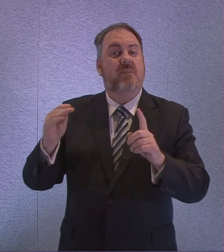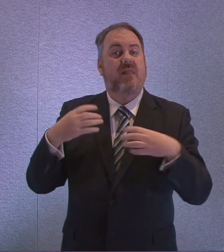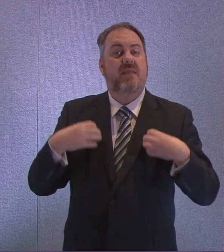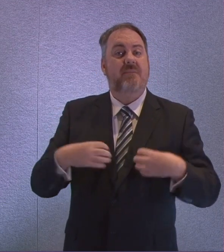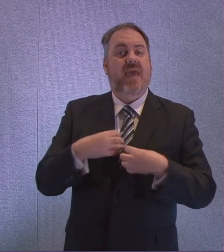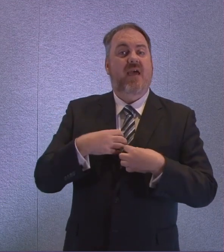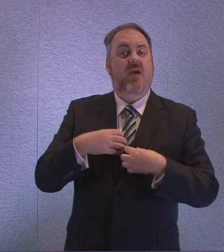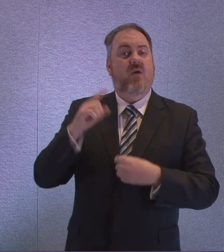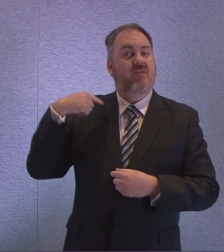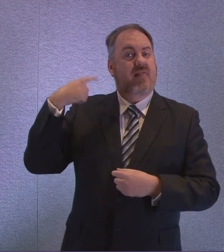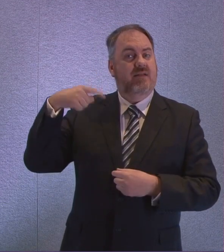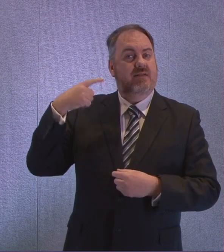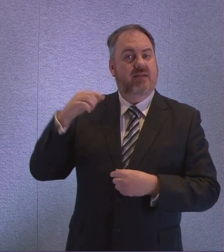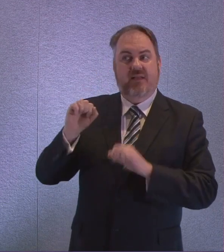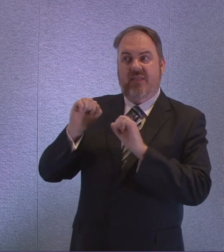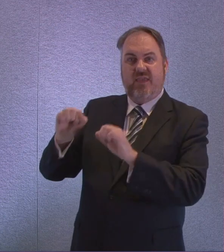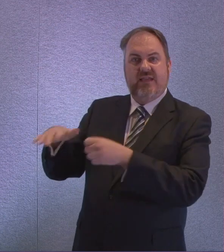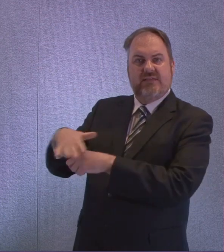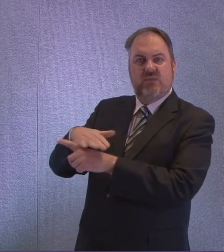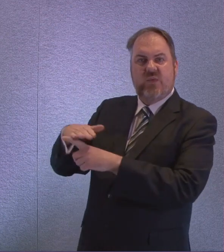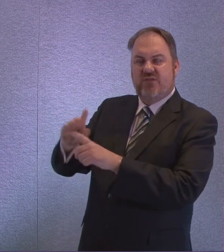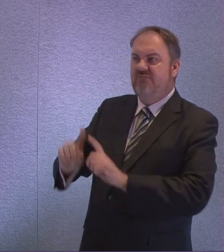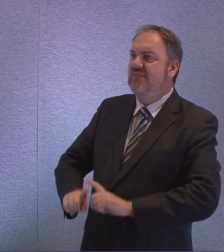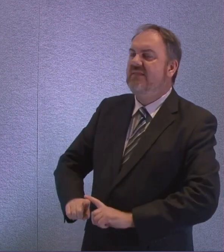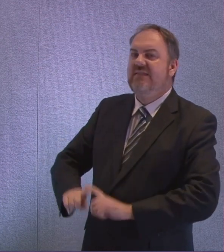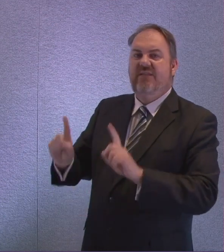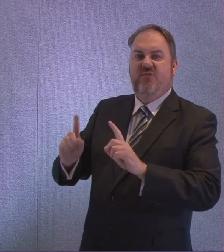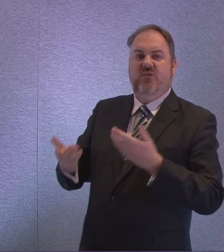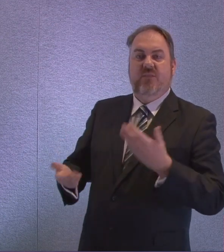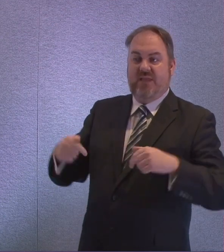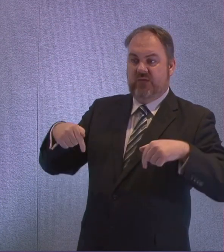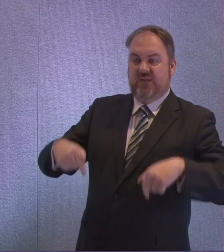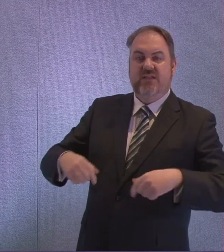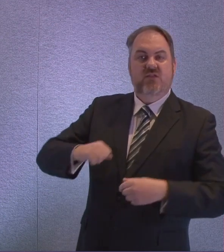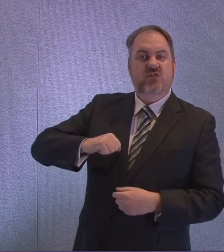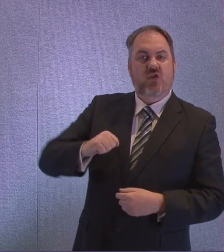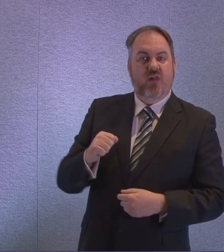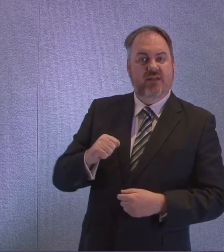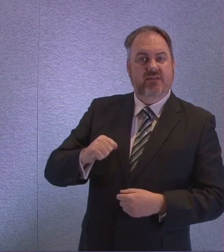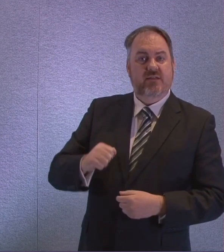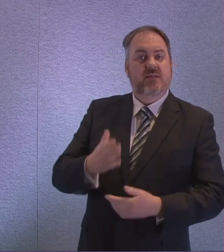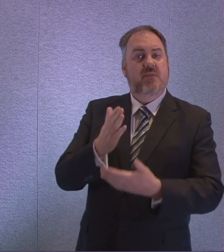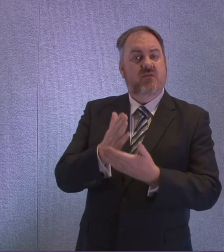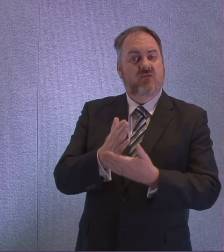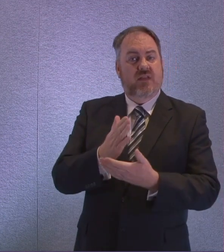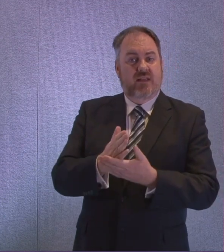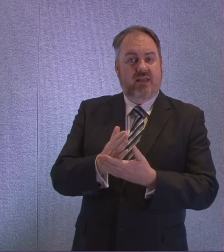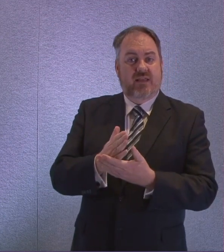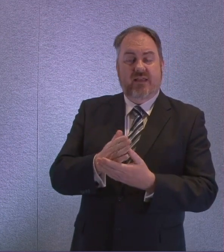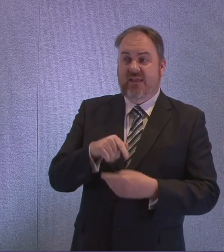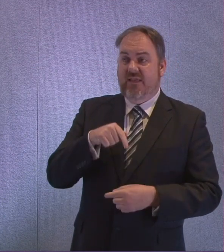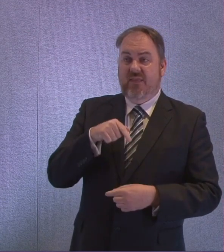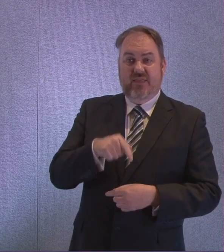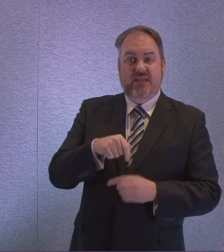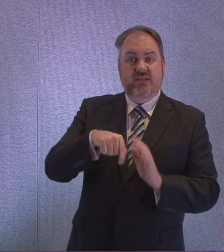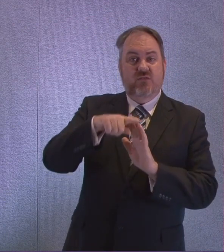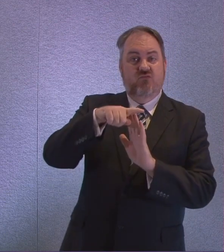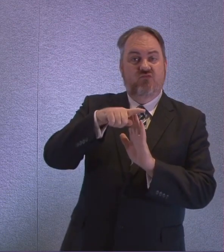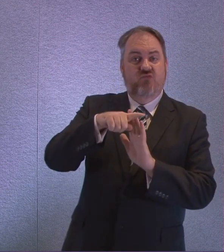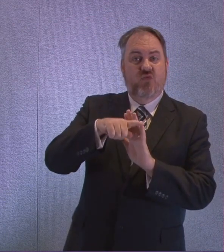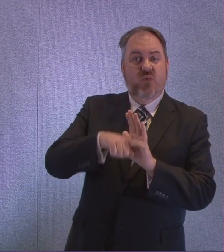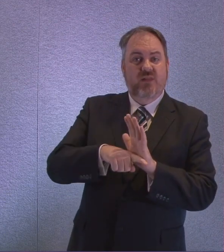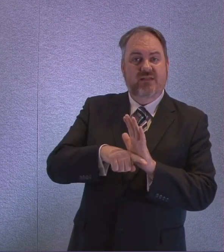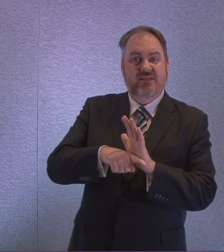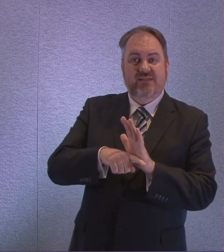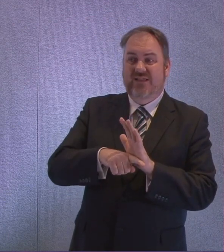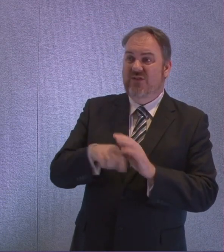our different experiences, and there's a meeting of COBRA later today. Let me be very clear, I don't want these measures to be in place for a single